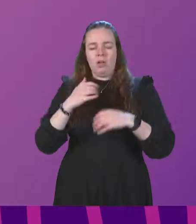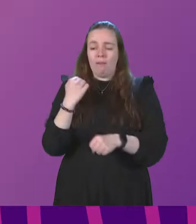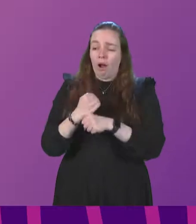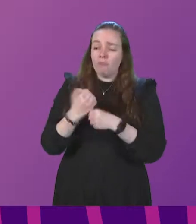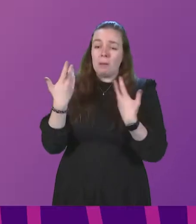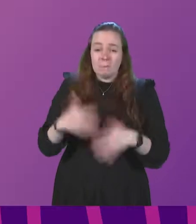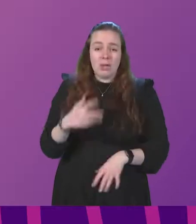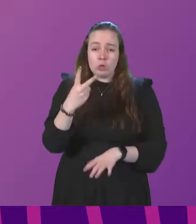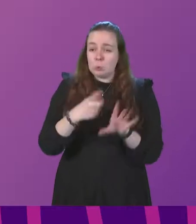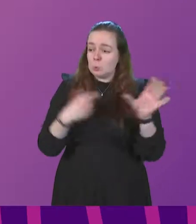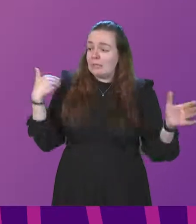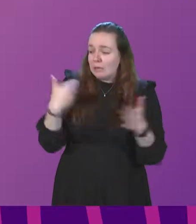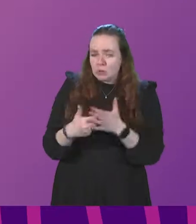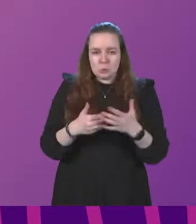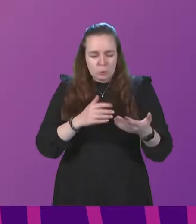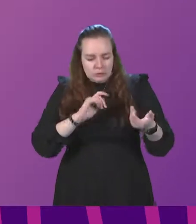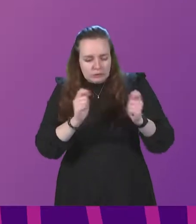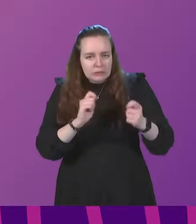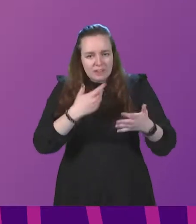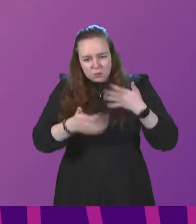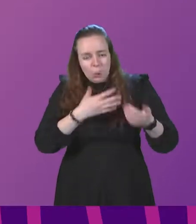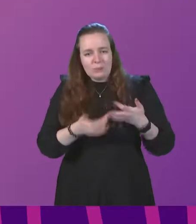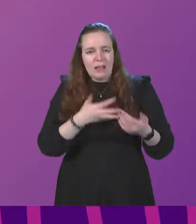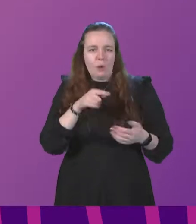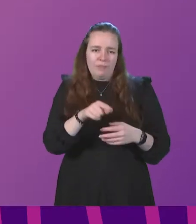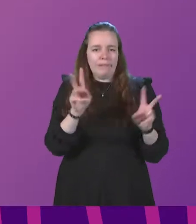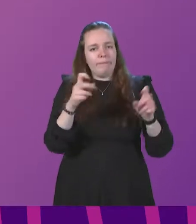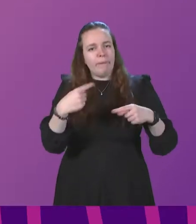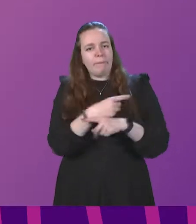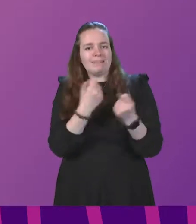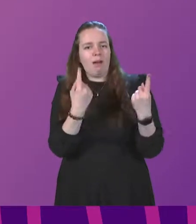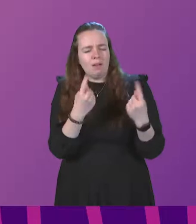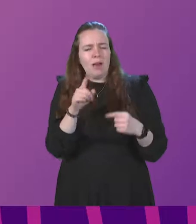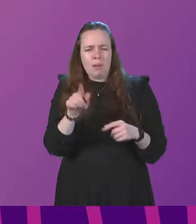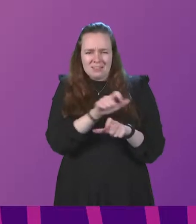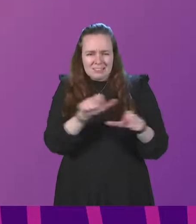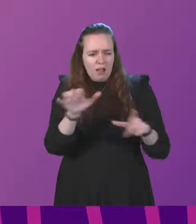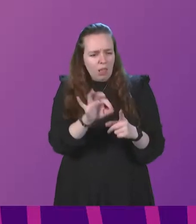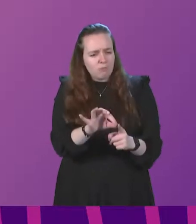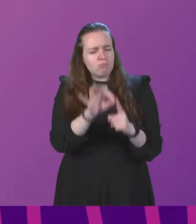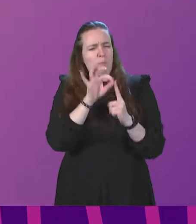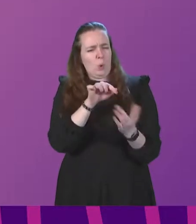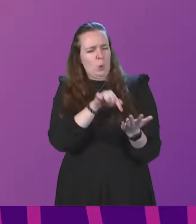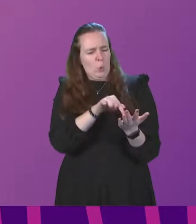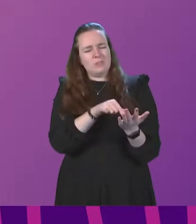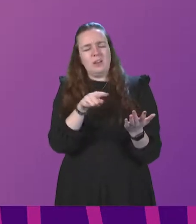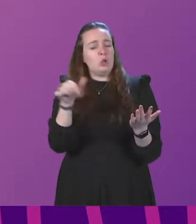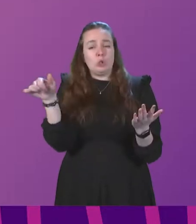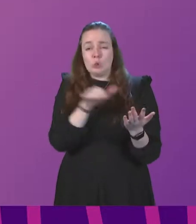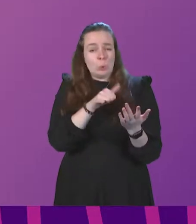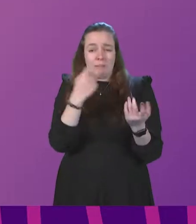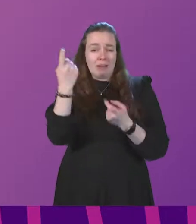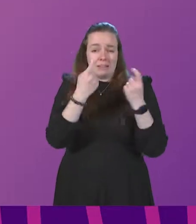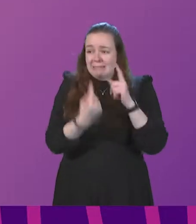to sort out these misunderstandings, as you say, yet you're still coming forward with proposals that should have been considered